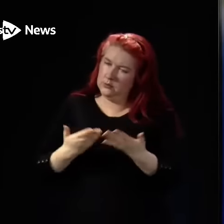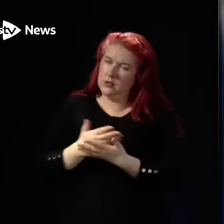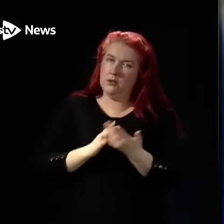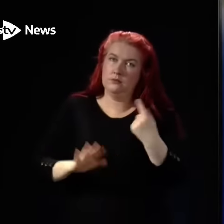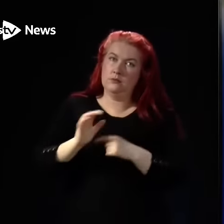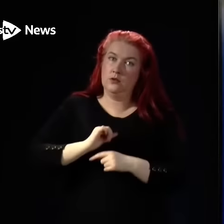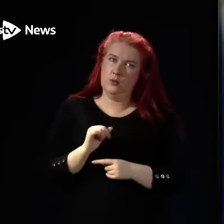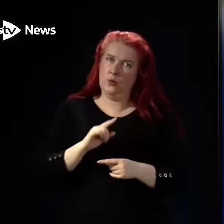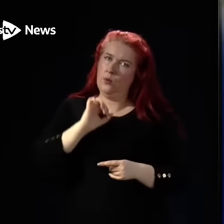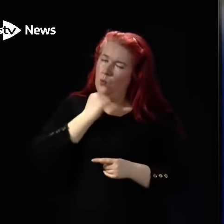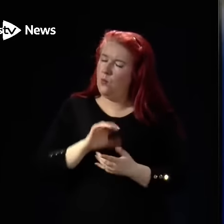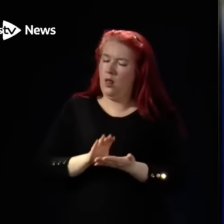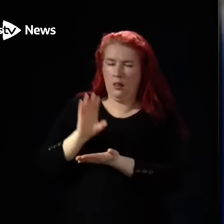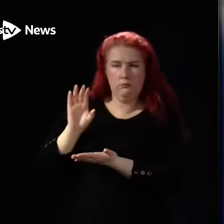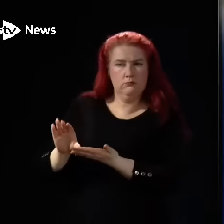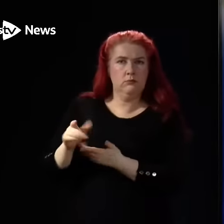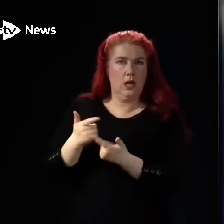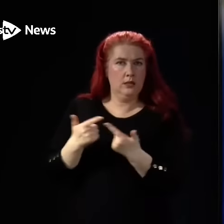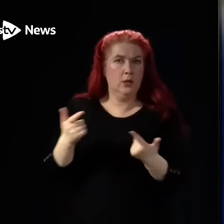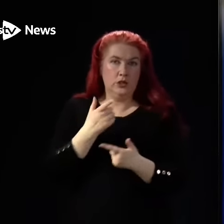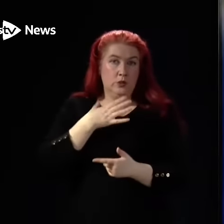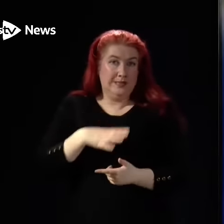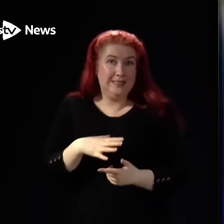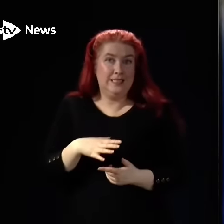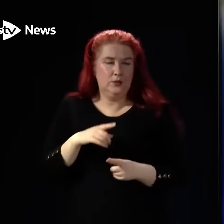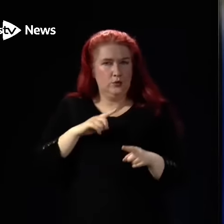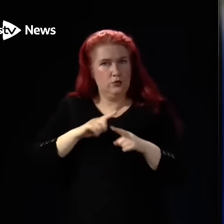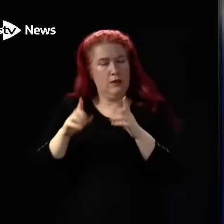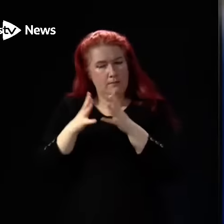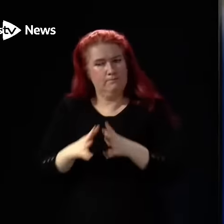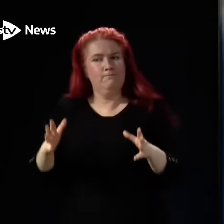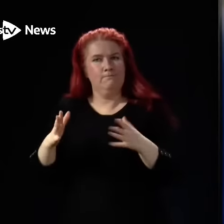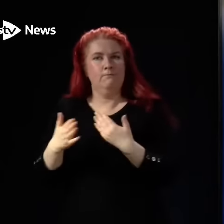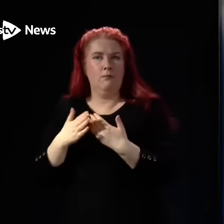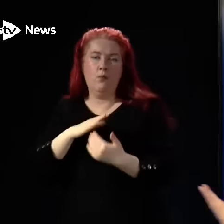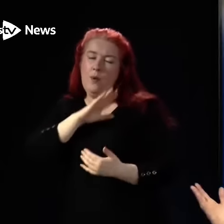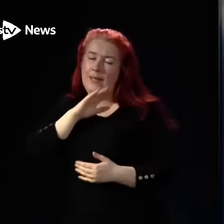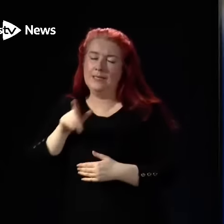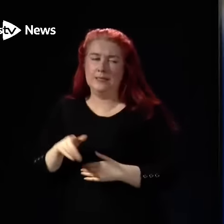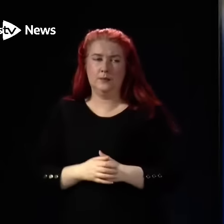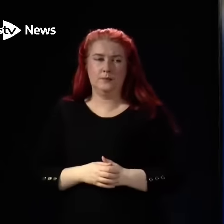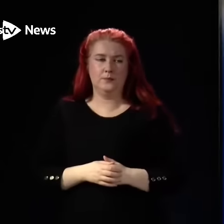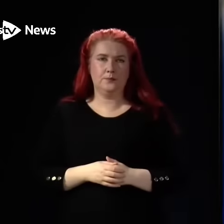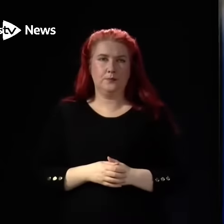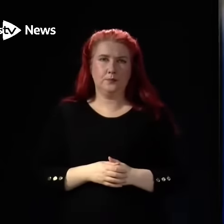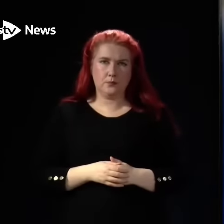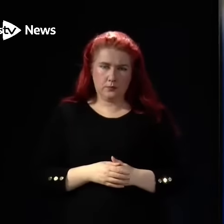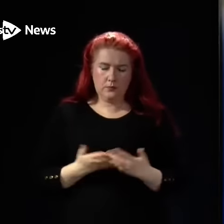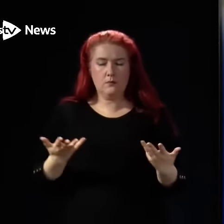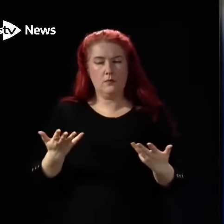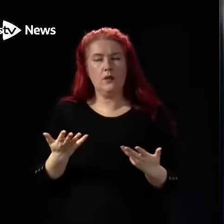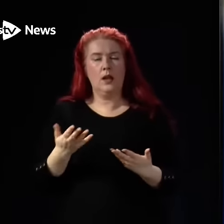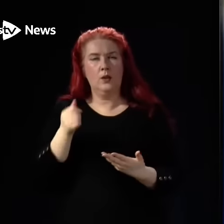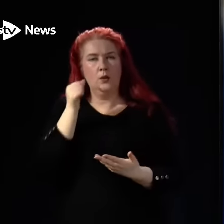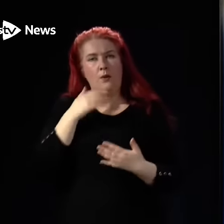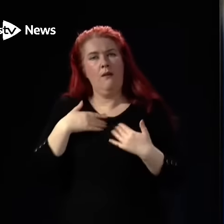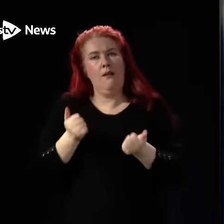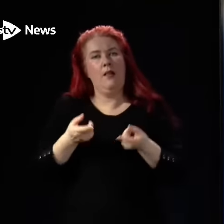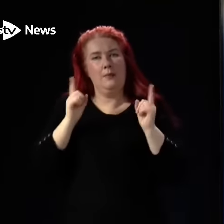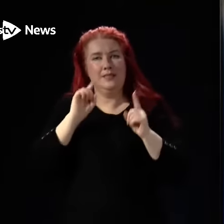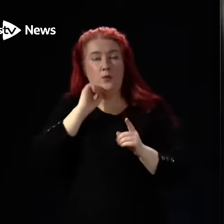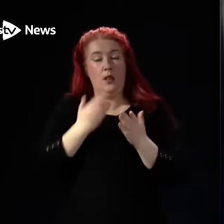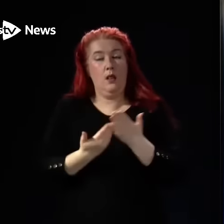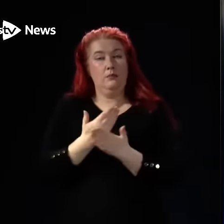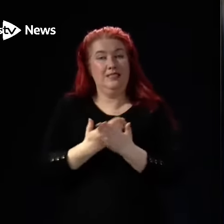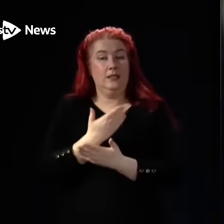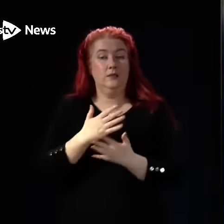devote as much funding as necessary to maximise that capacity. And of course, the Health Secretary will update Parliament